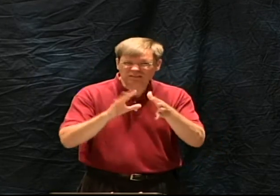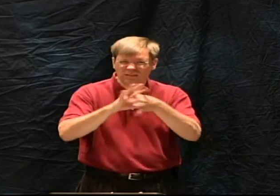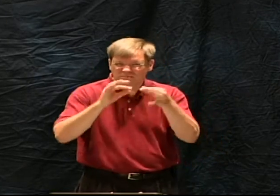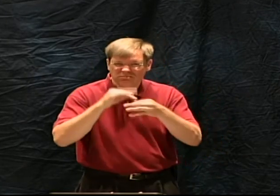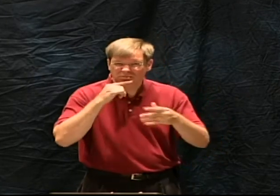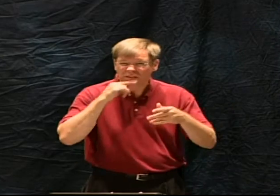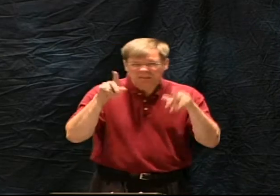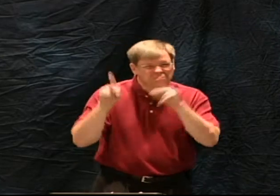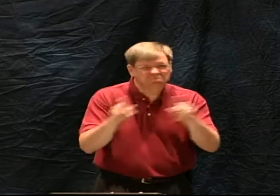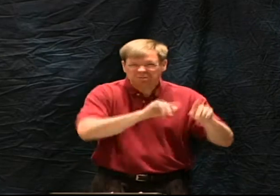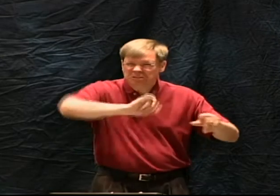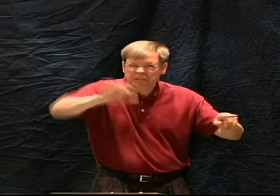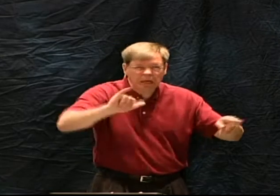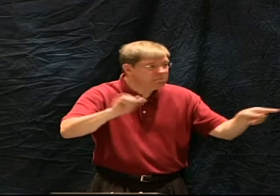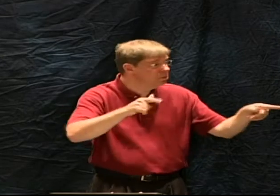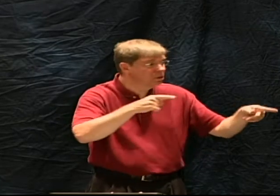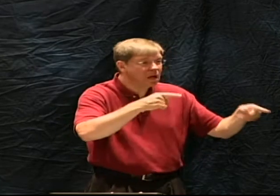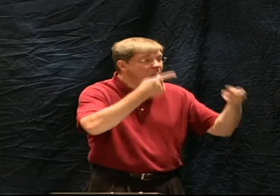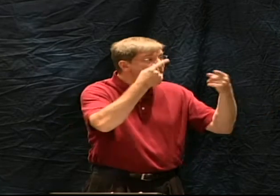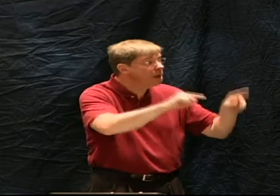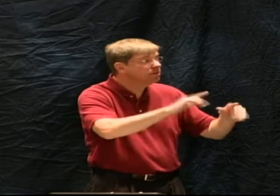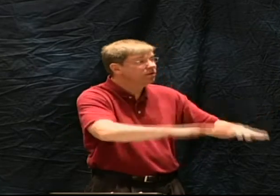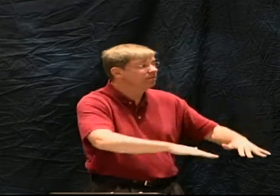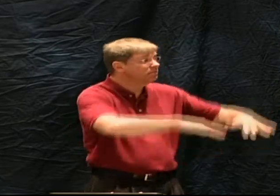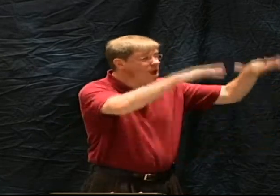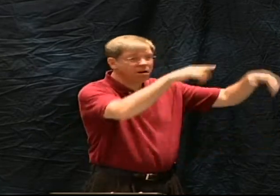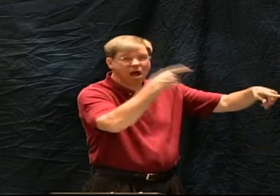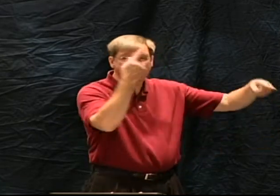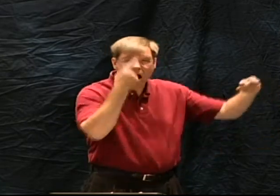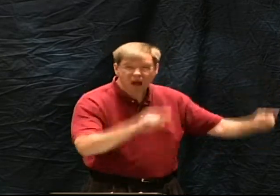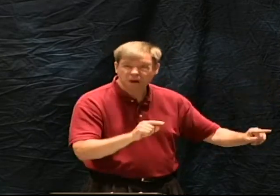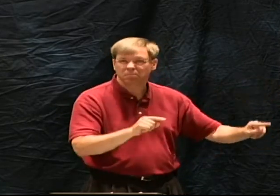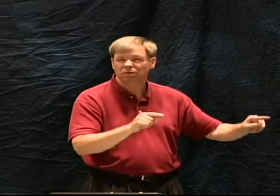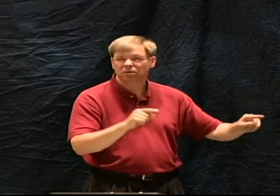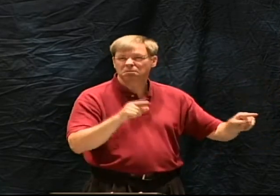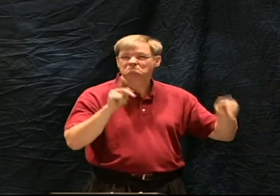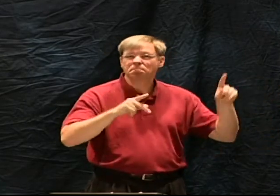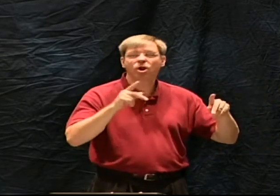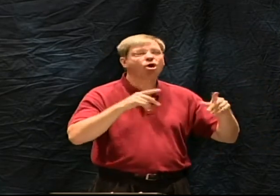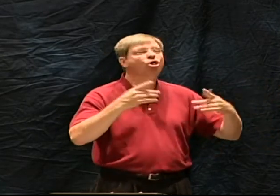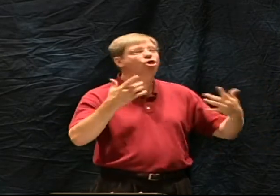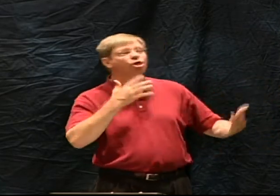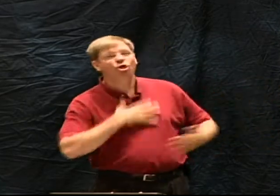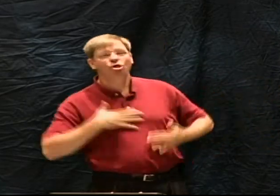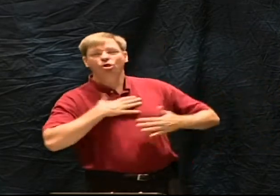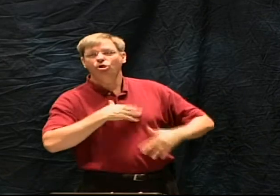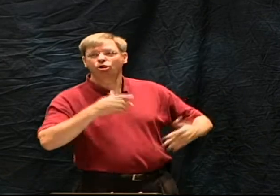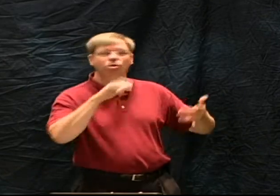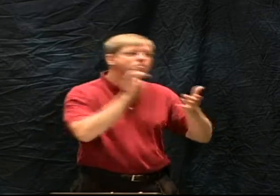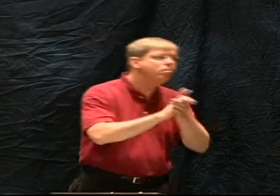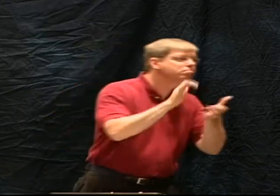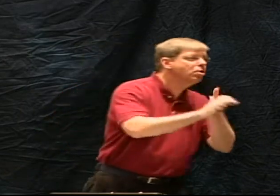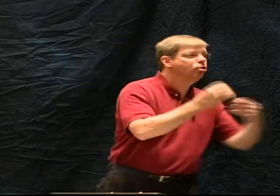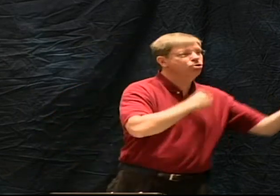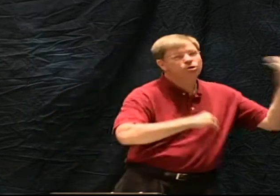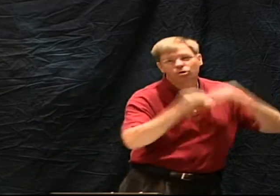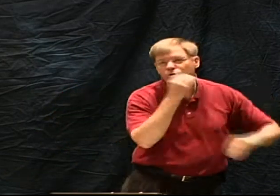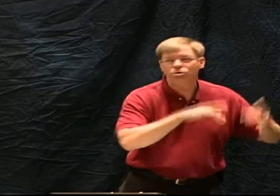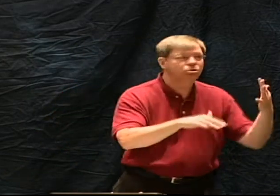again Jesus referred to it in the same way as a historical fact he said